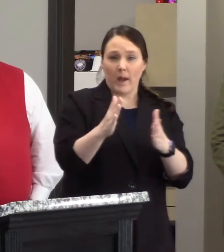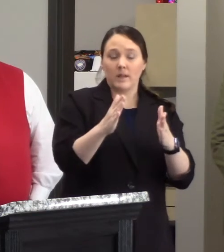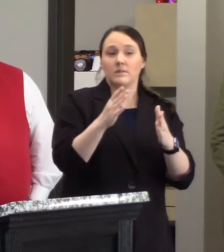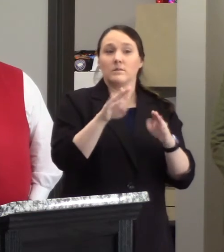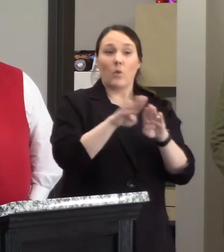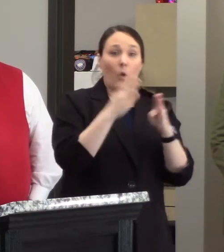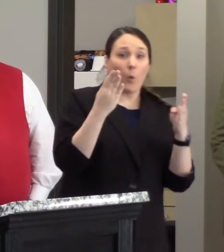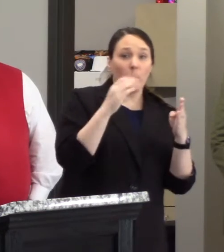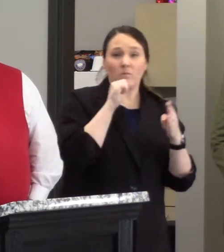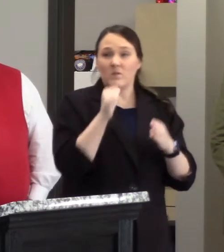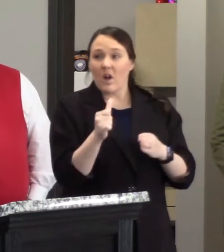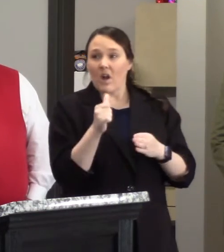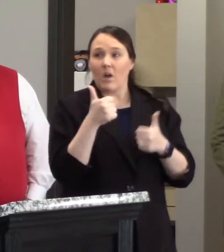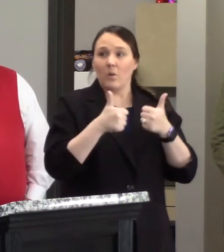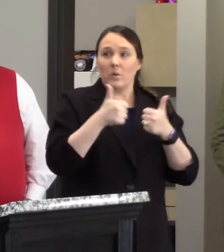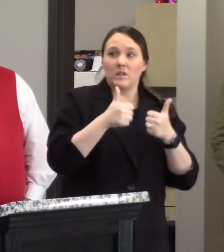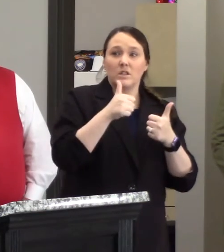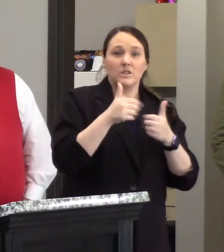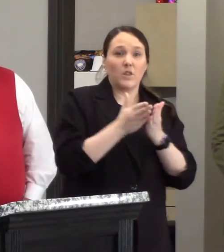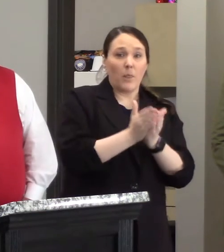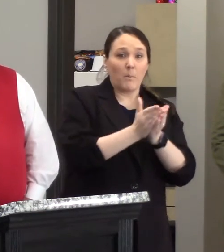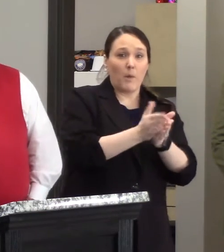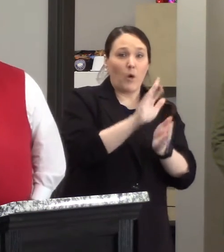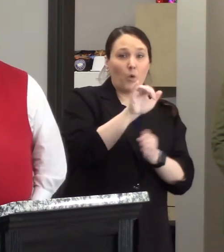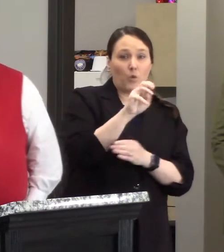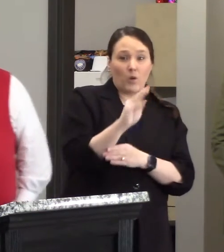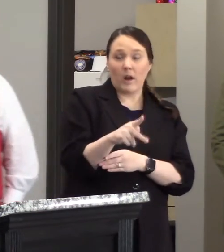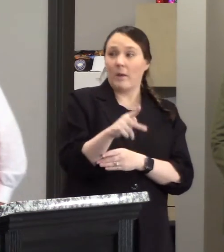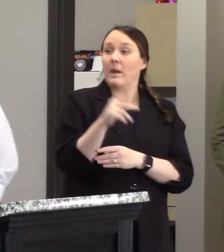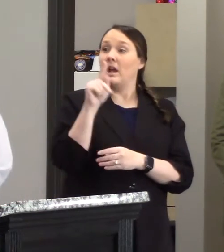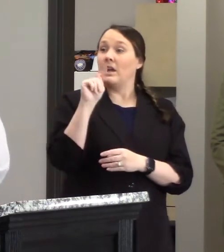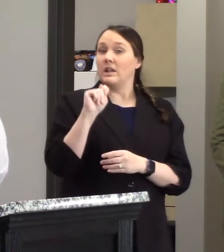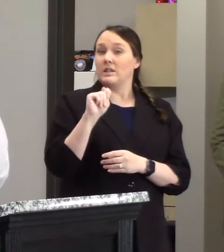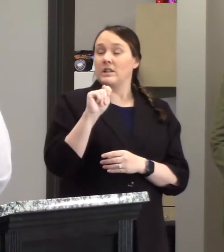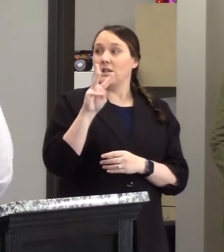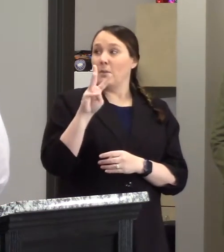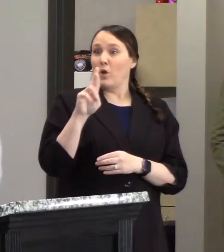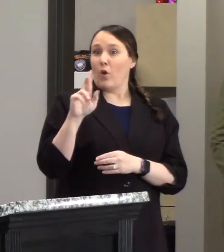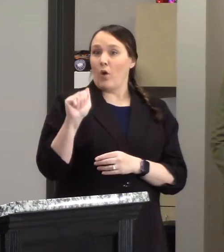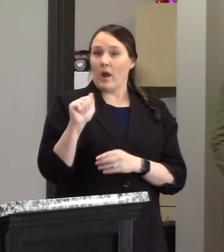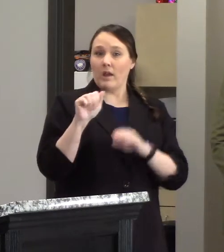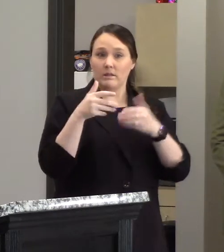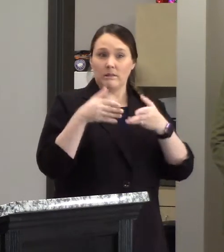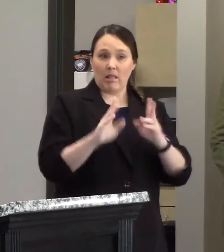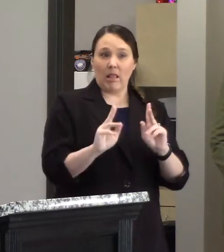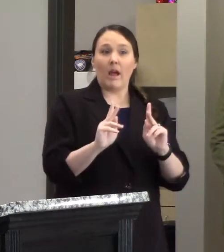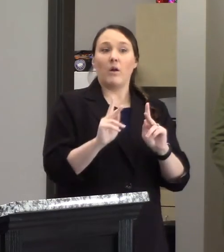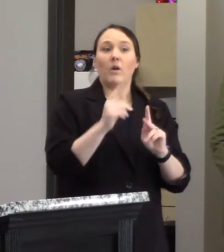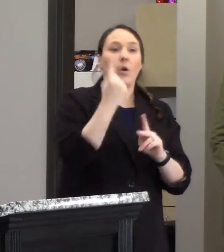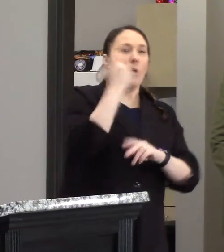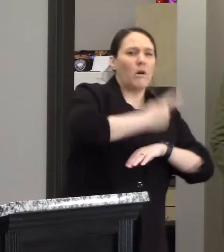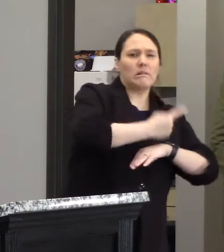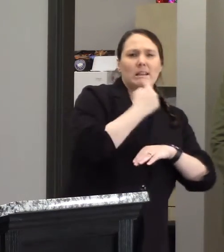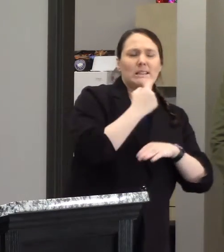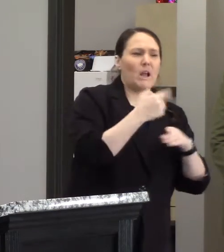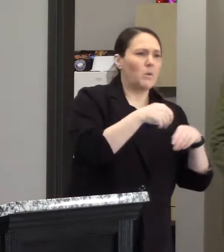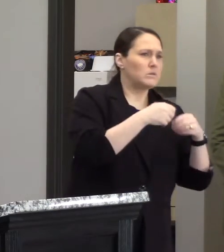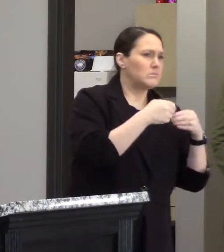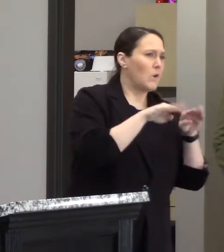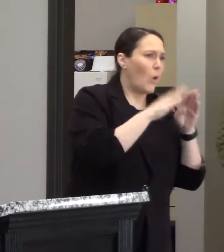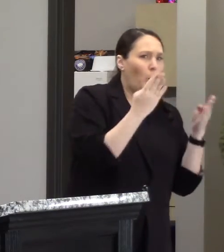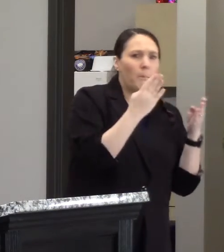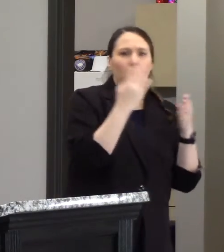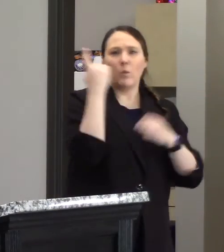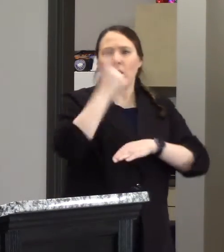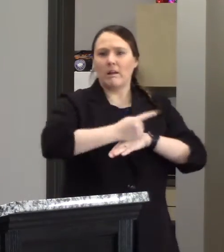they open or are they not the boat ramp twra has left them open right one day they said it was open one day they said it was closed